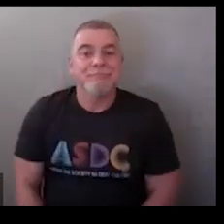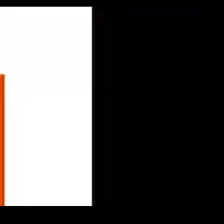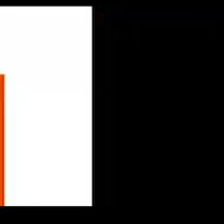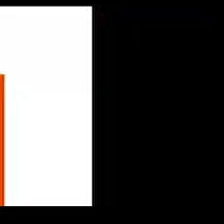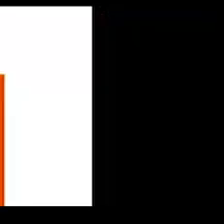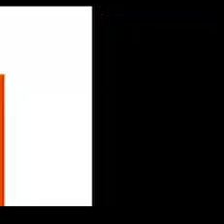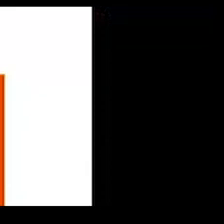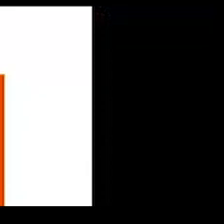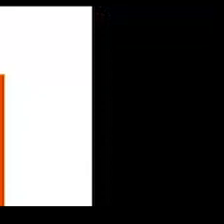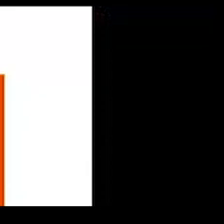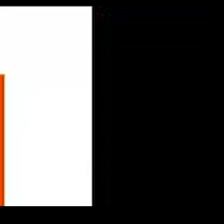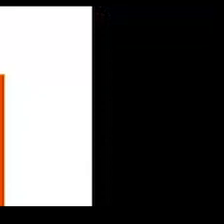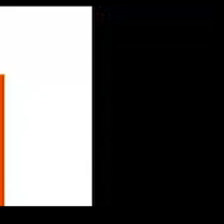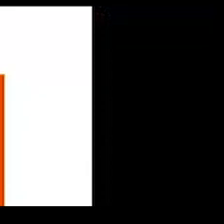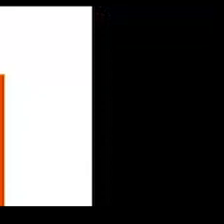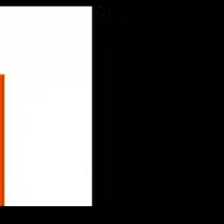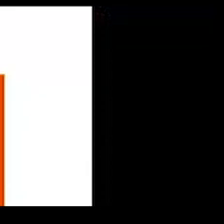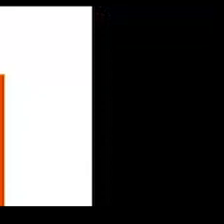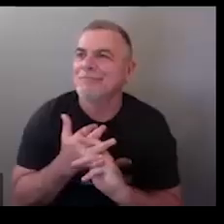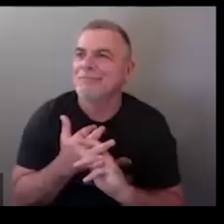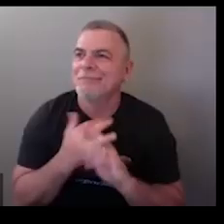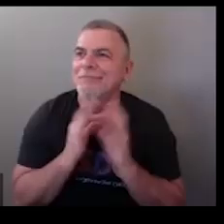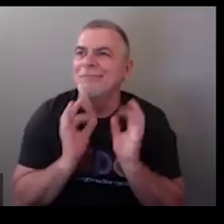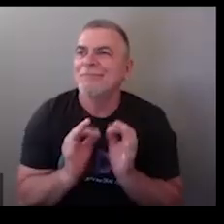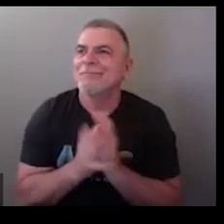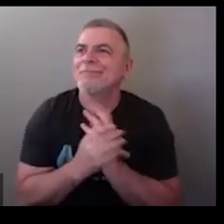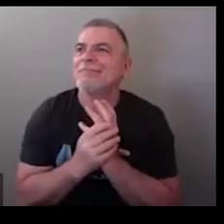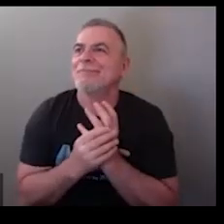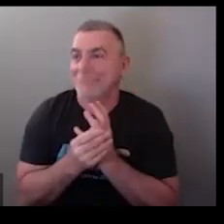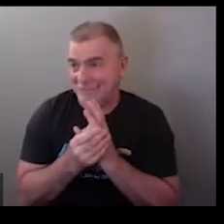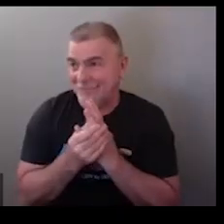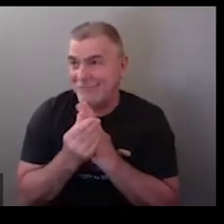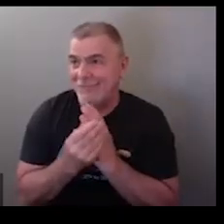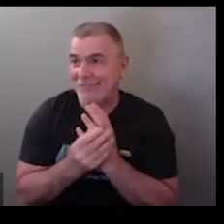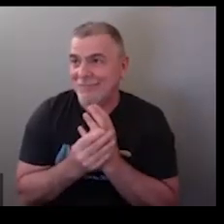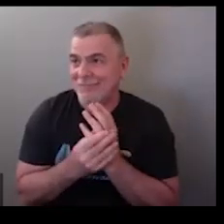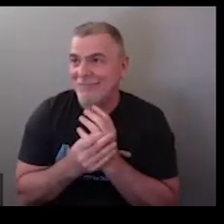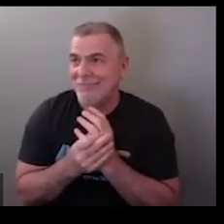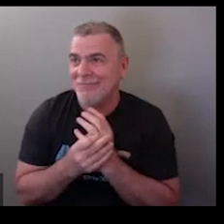the half circle is a protractor okay so that all right that just that's